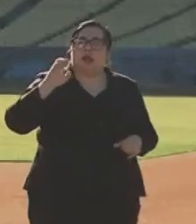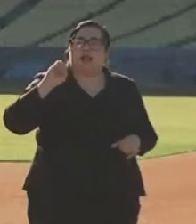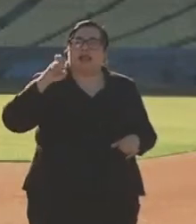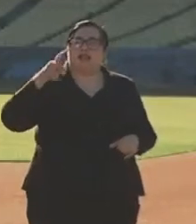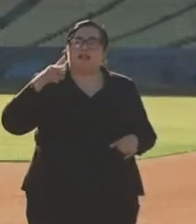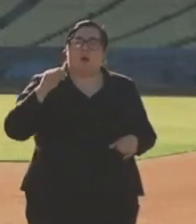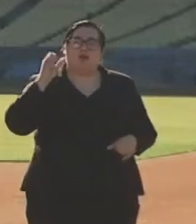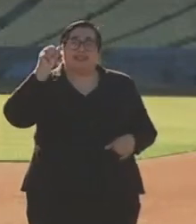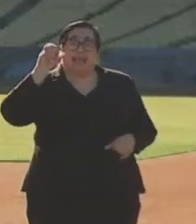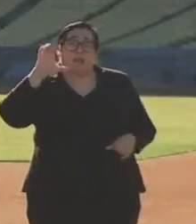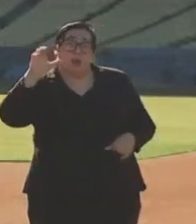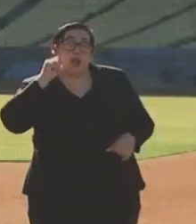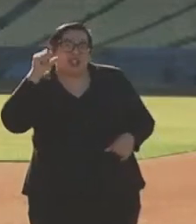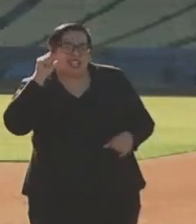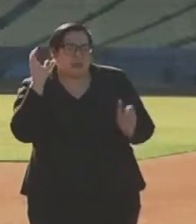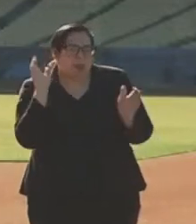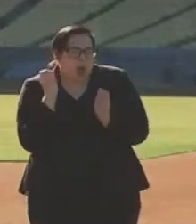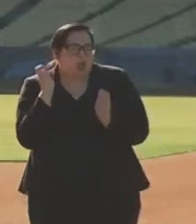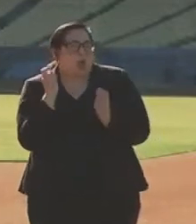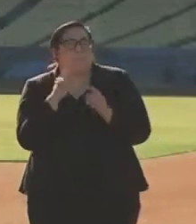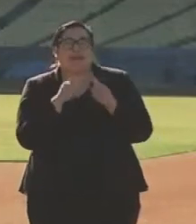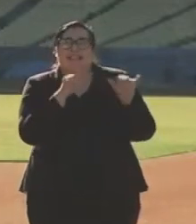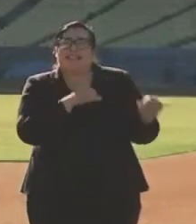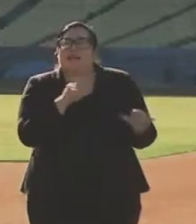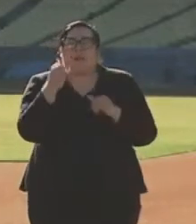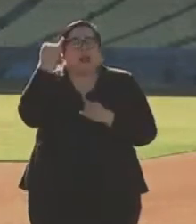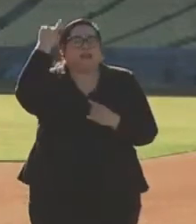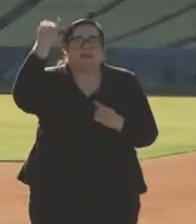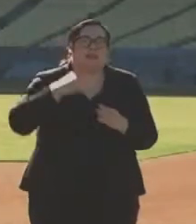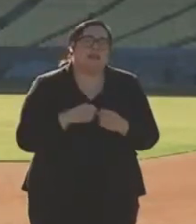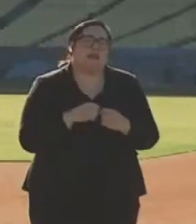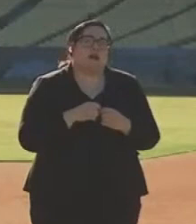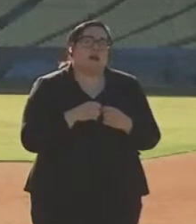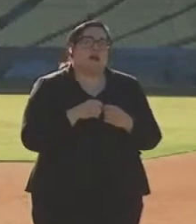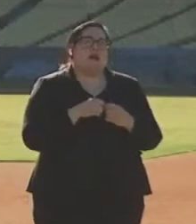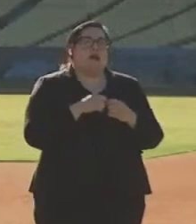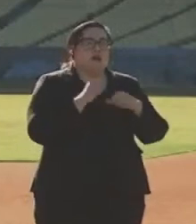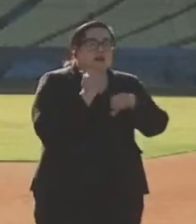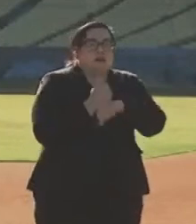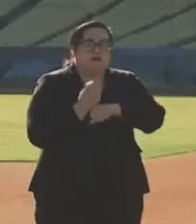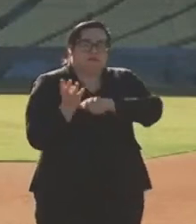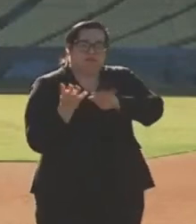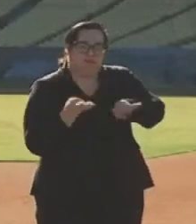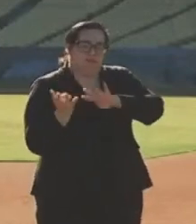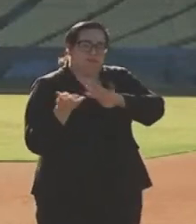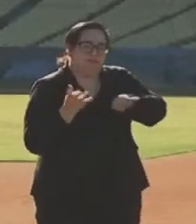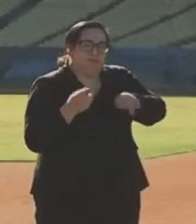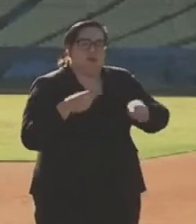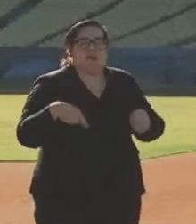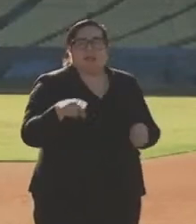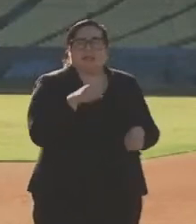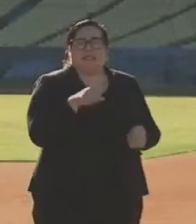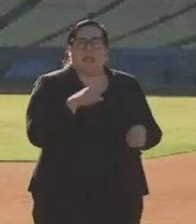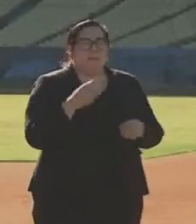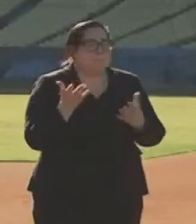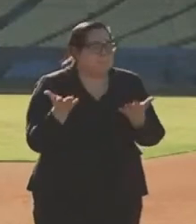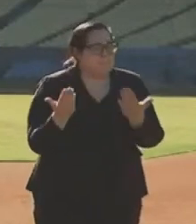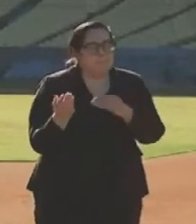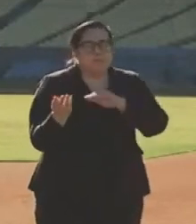smaller site, but with a same and similar mindset of throughput and moving these and